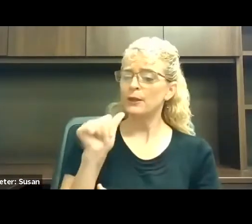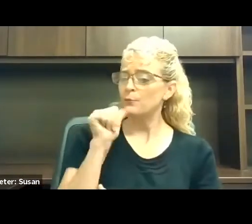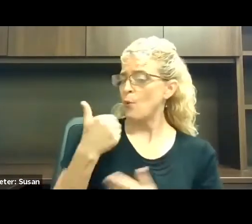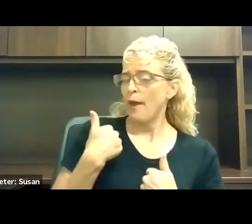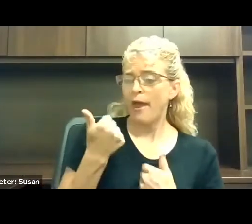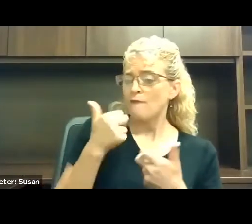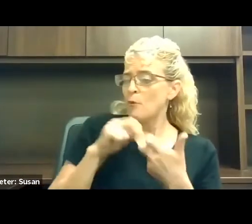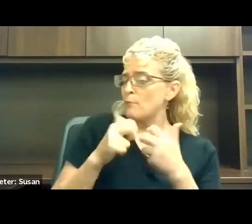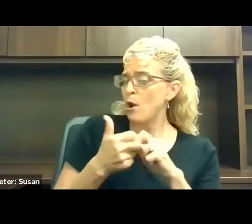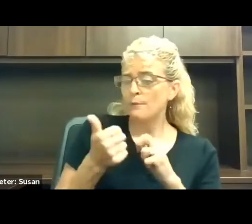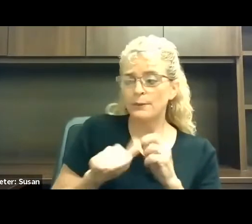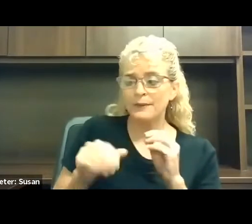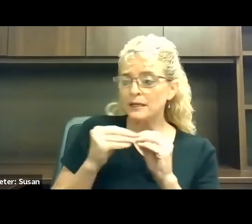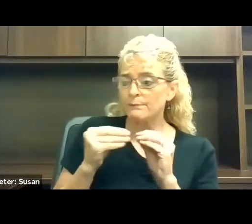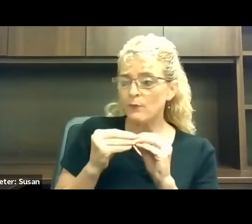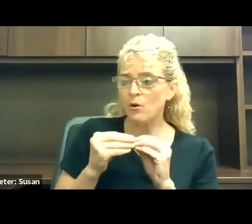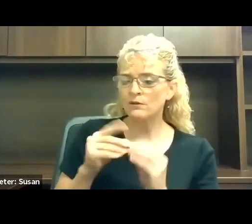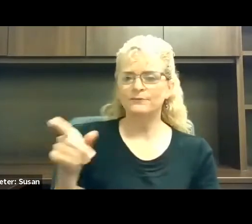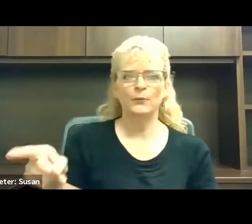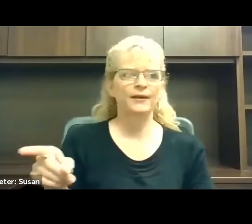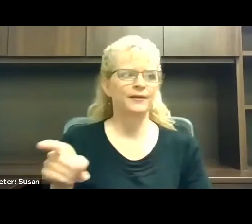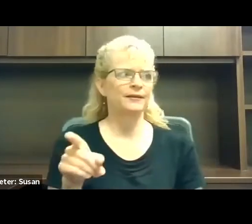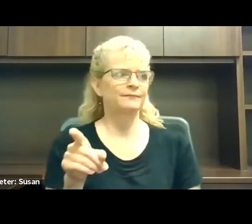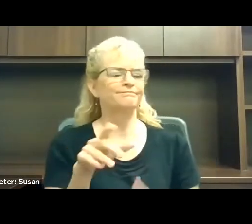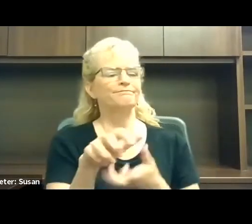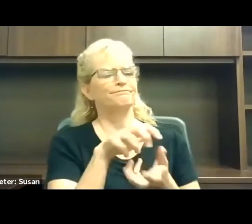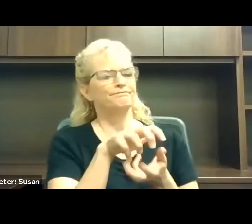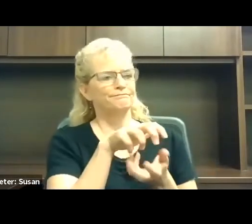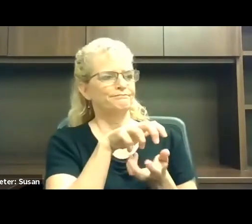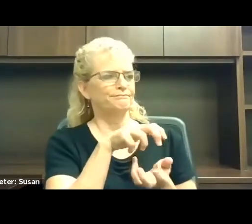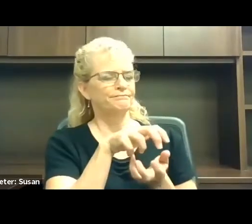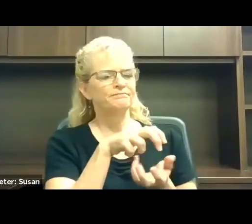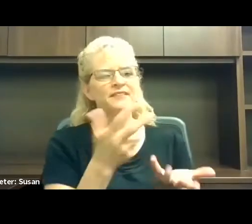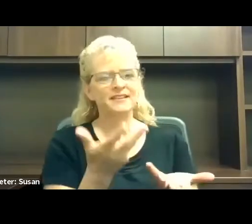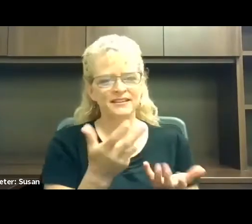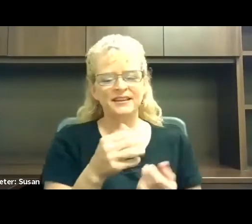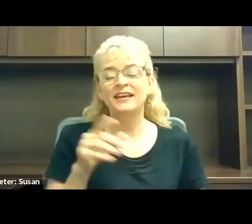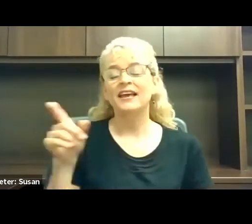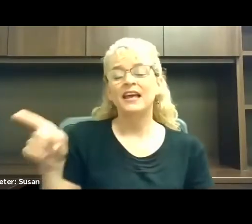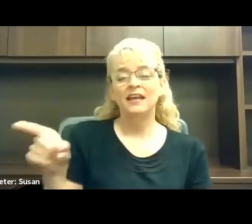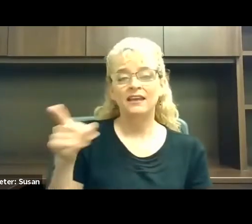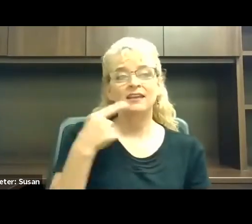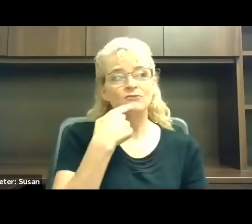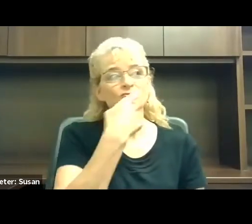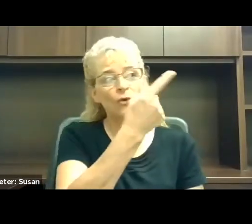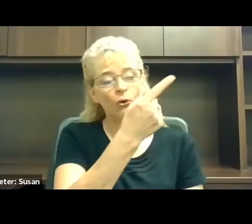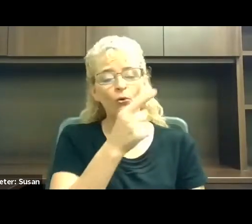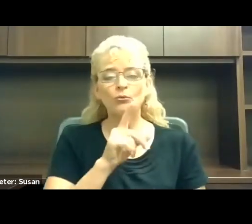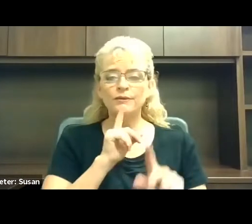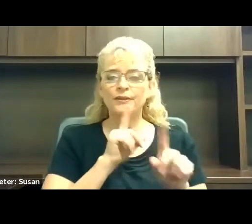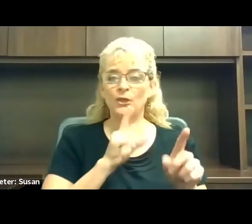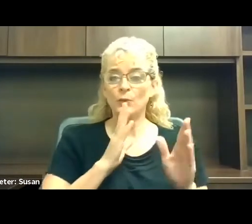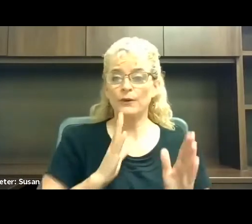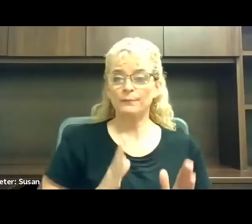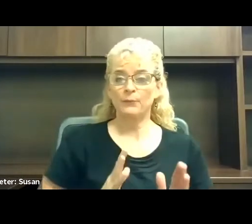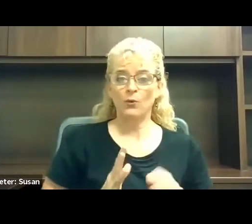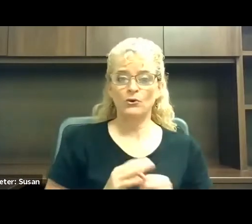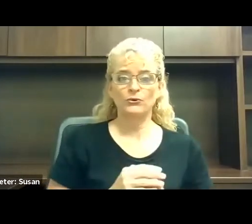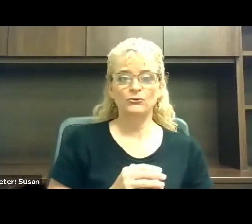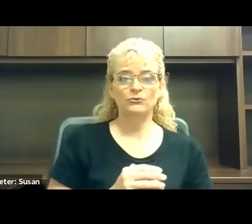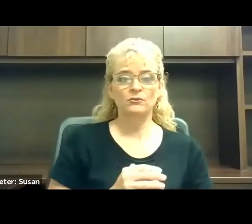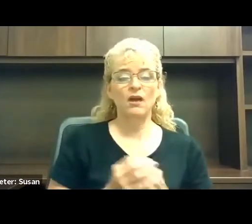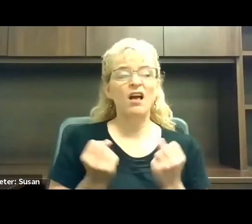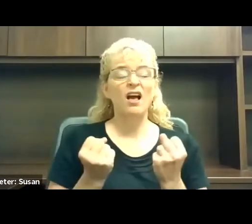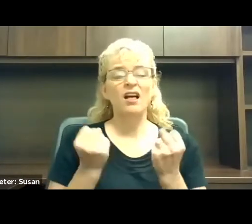Evan just laughed. You know what he said? A lot of people misinterpret